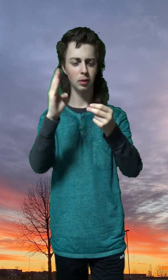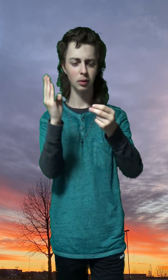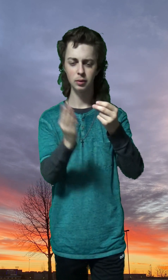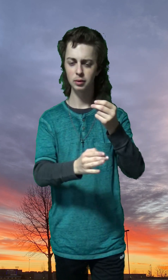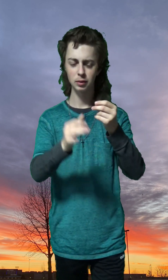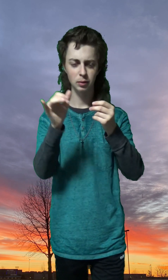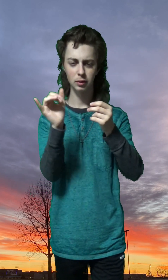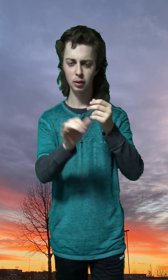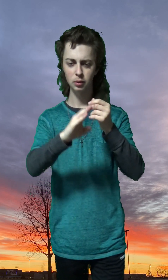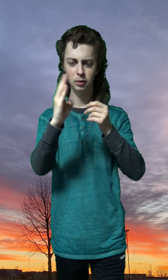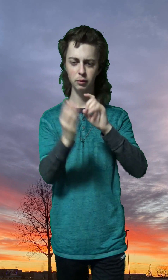never change